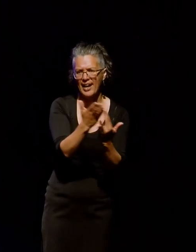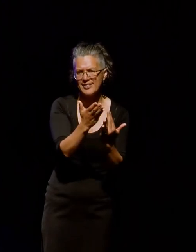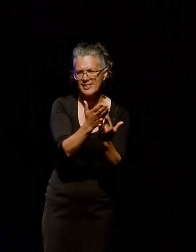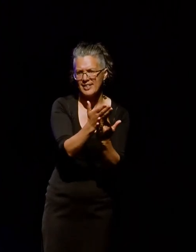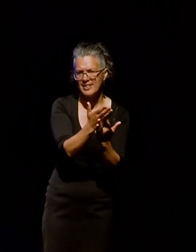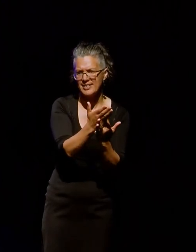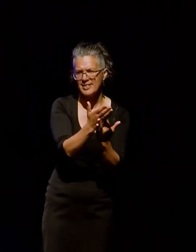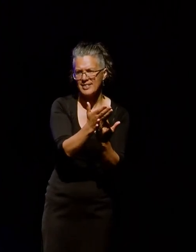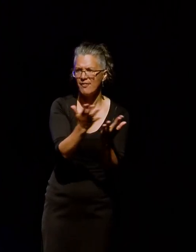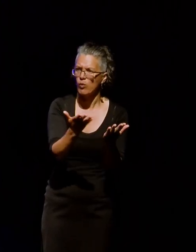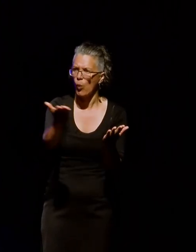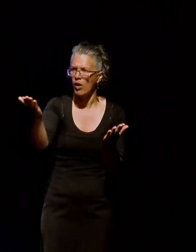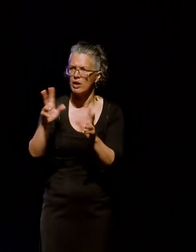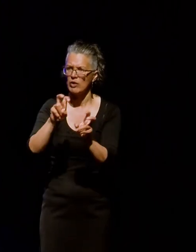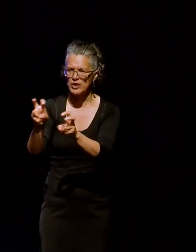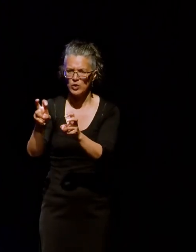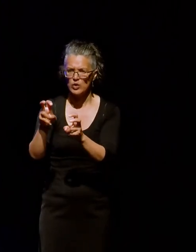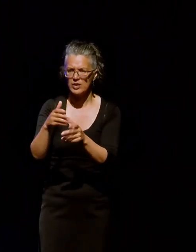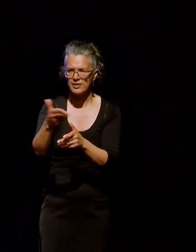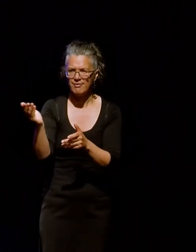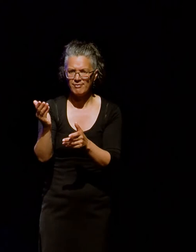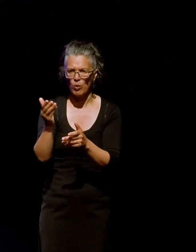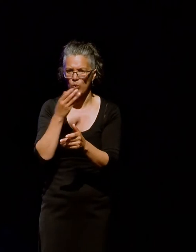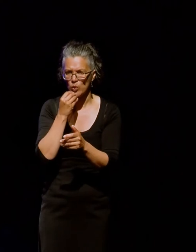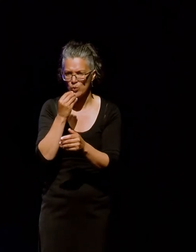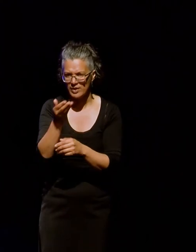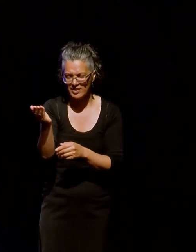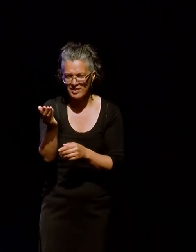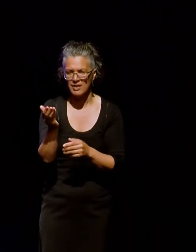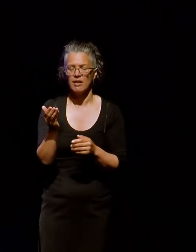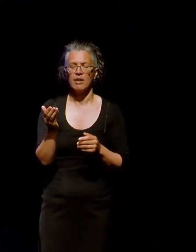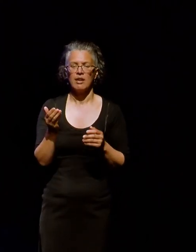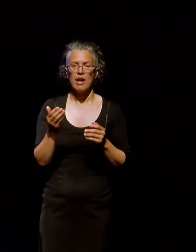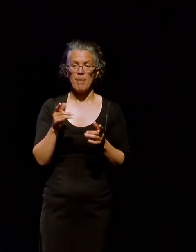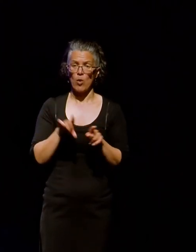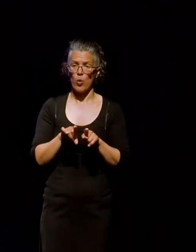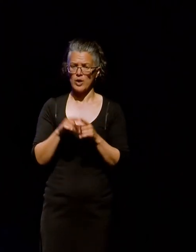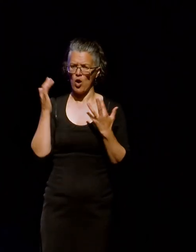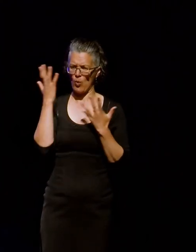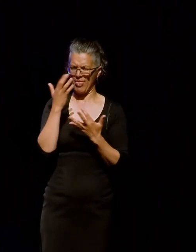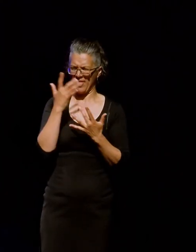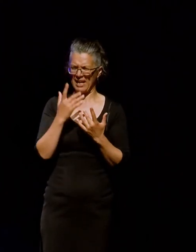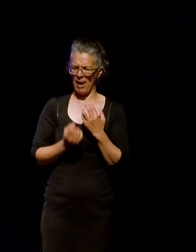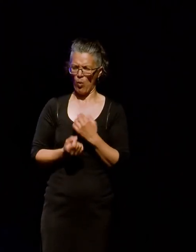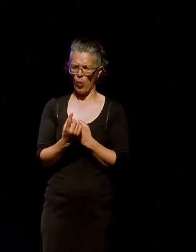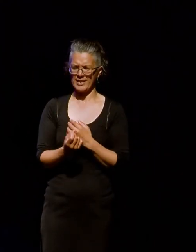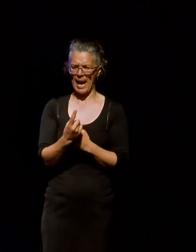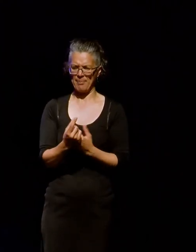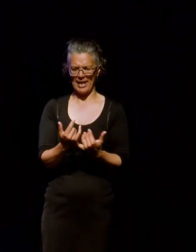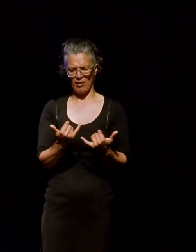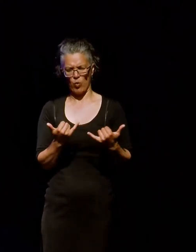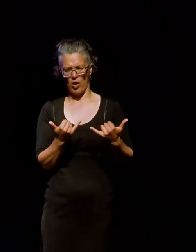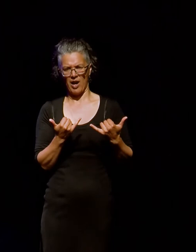our users and researchers over time. But we've also spent some time thinking about what's happening in contemporary